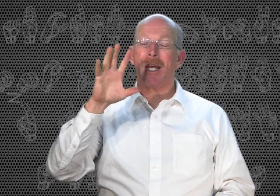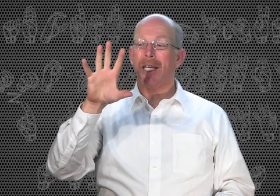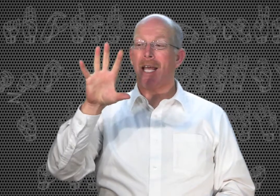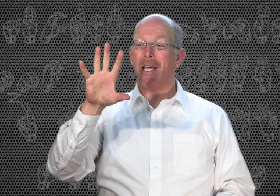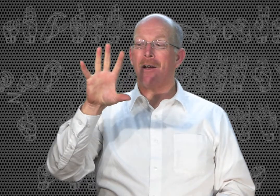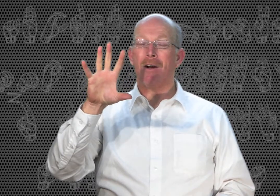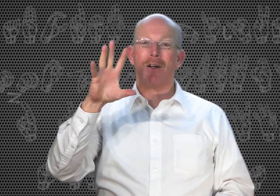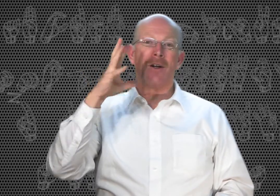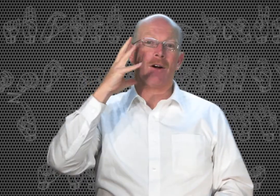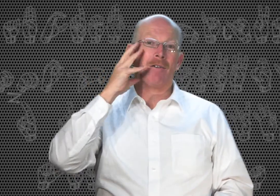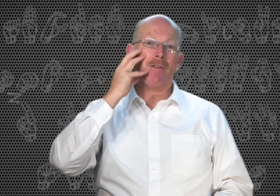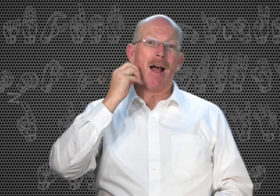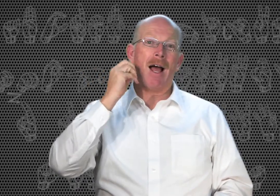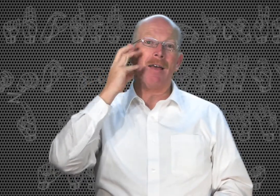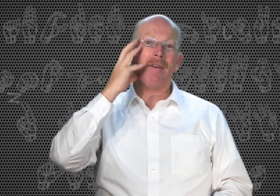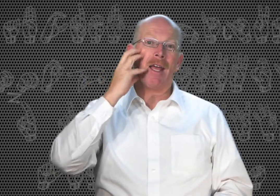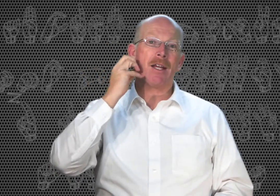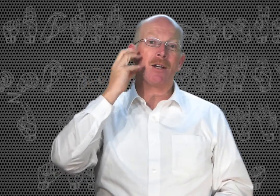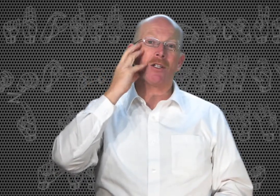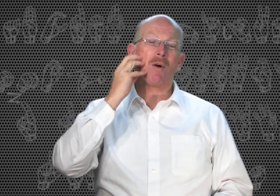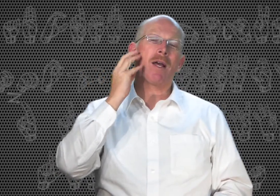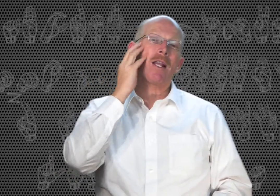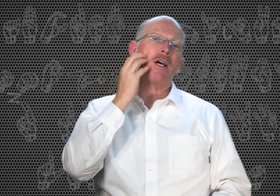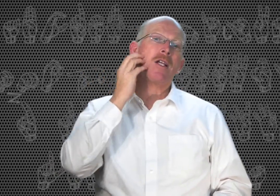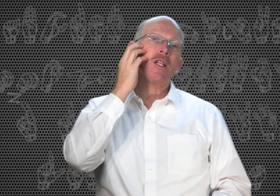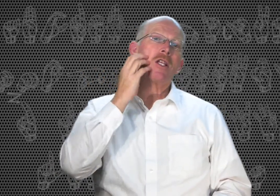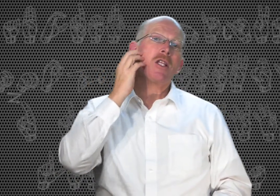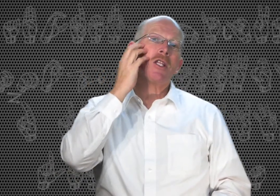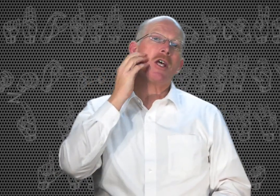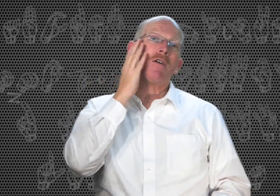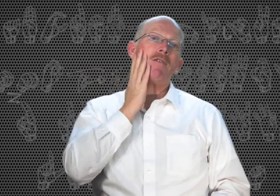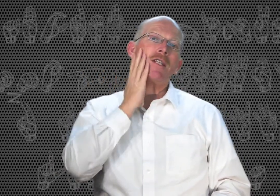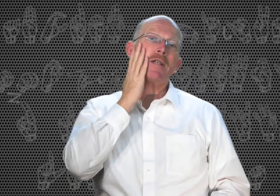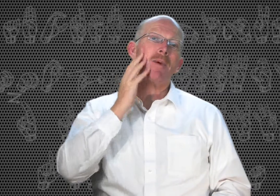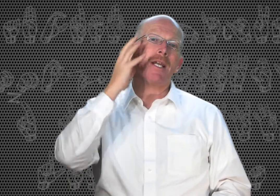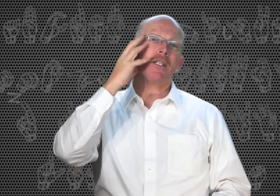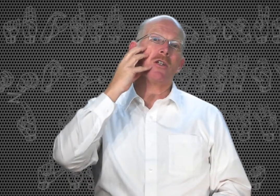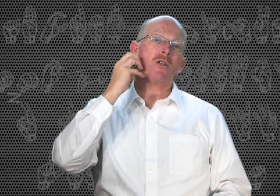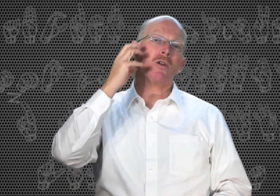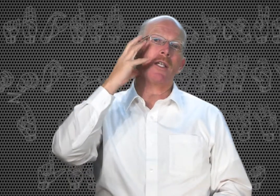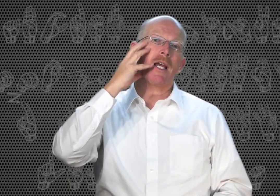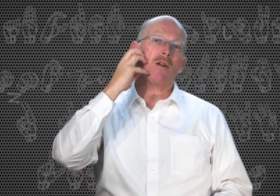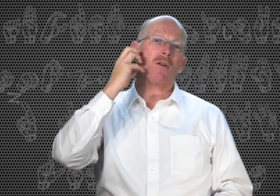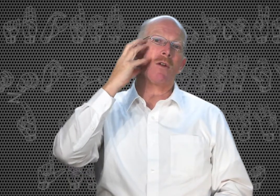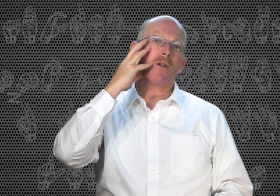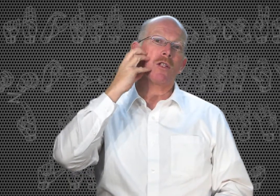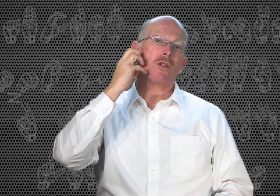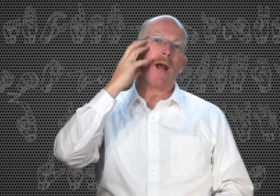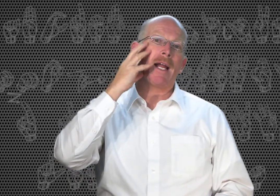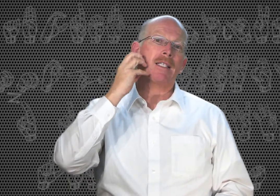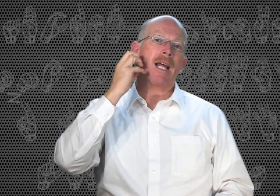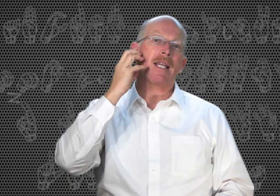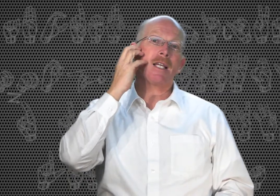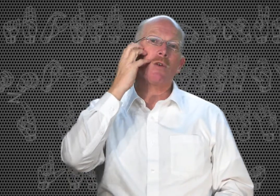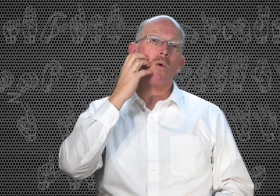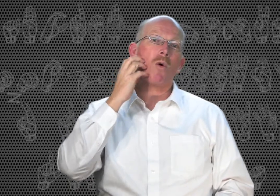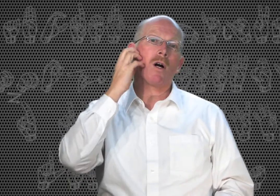Take your five and you're showing the fuzzy peach. You'll see it scratched like this or